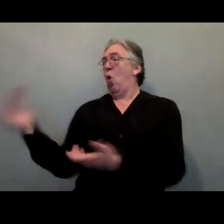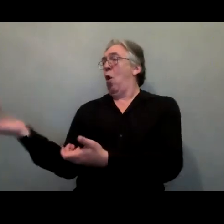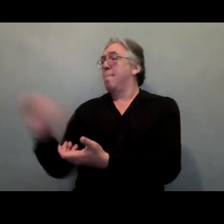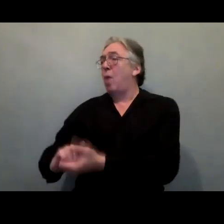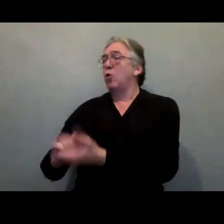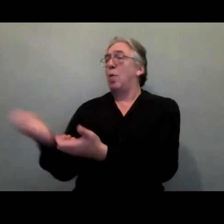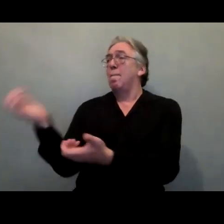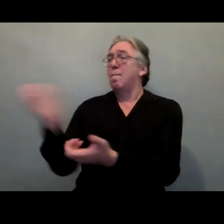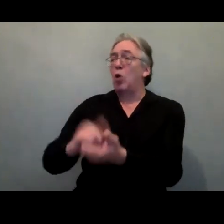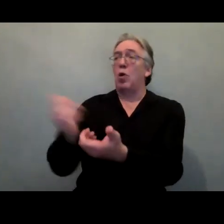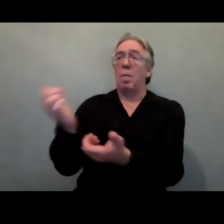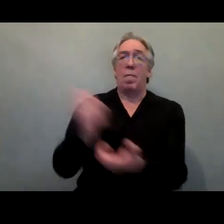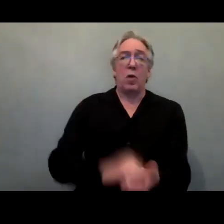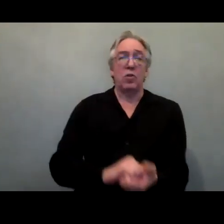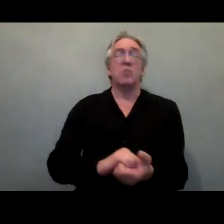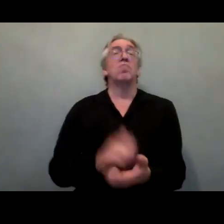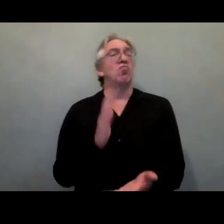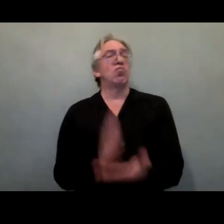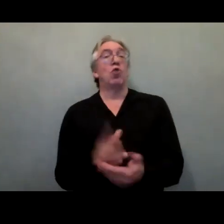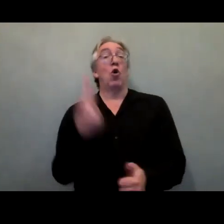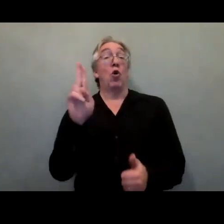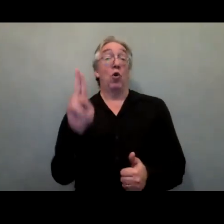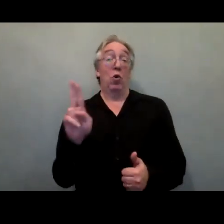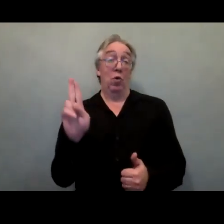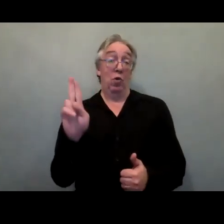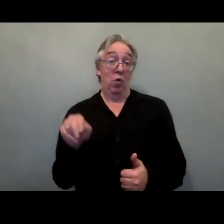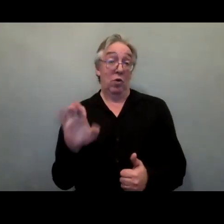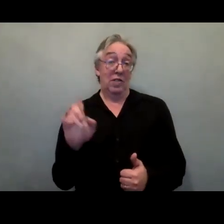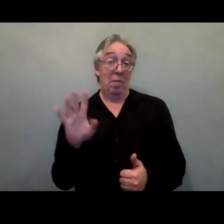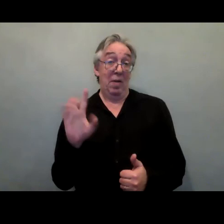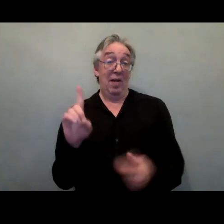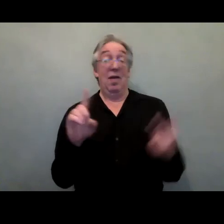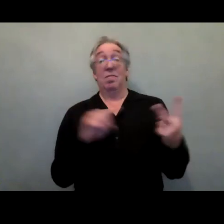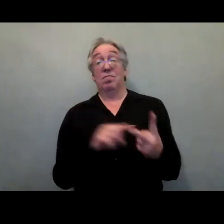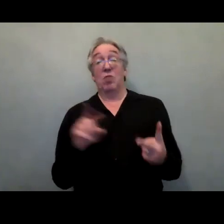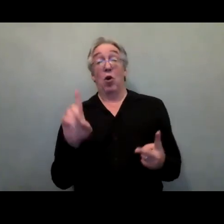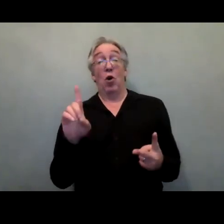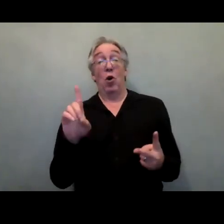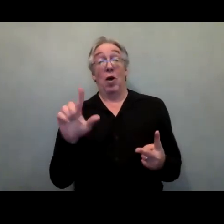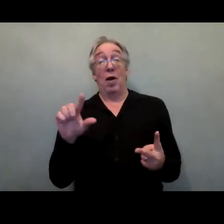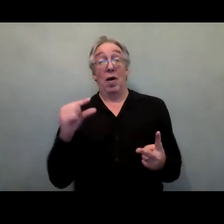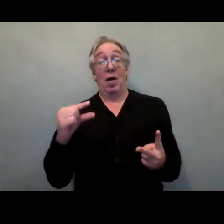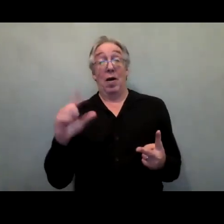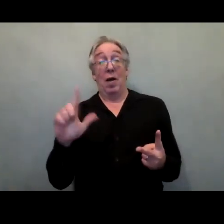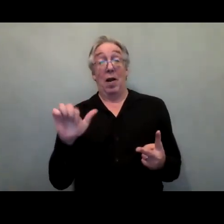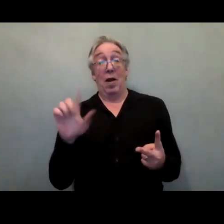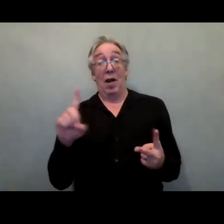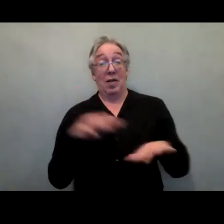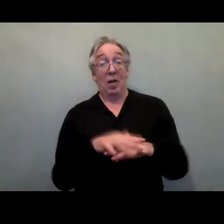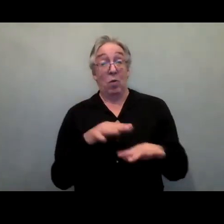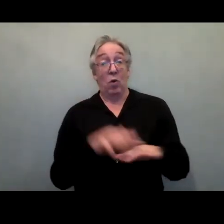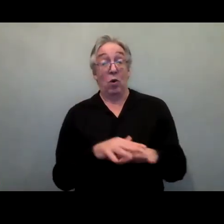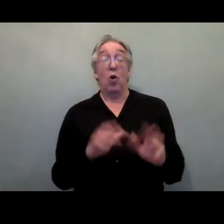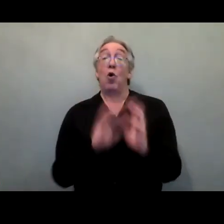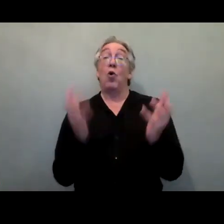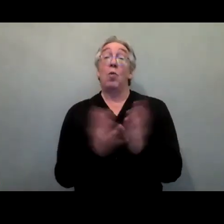This includes, for sure, the UNPRPD, the GLAD Network and the Global Disability Summit. For example, the